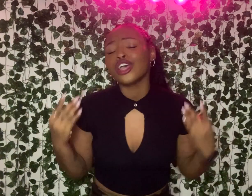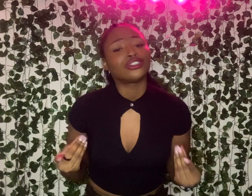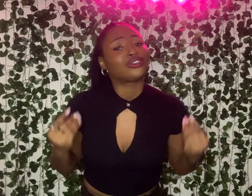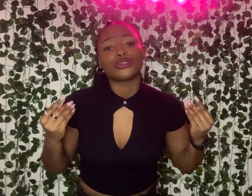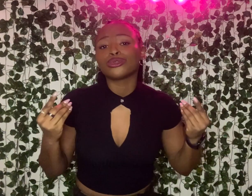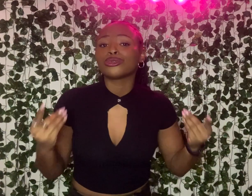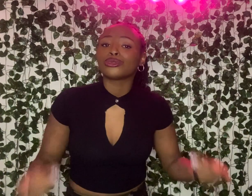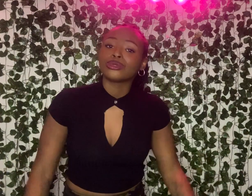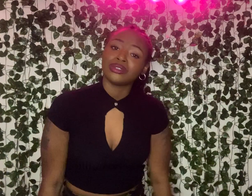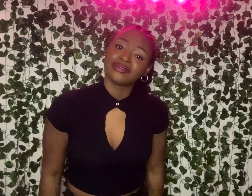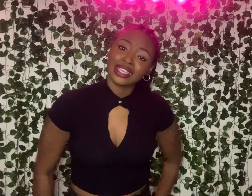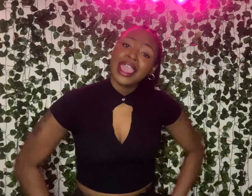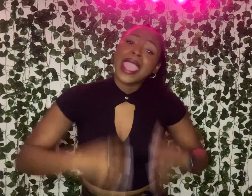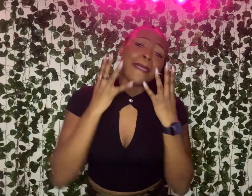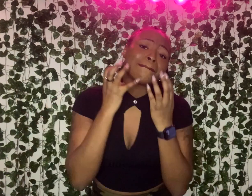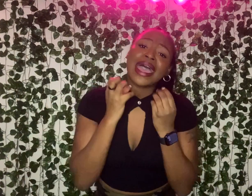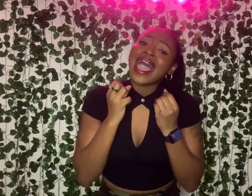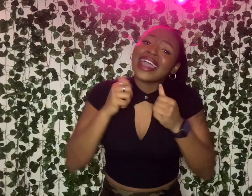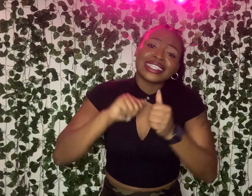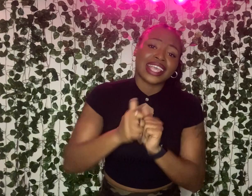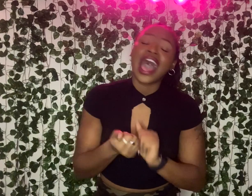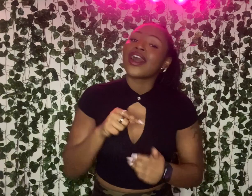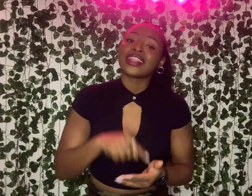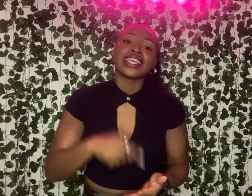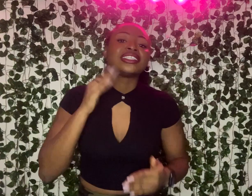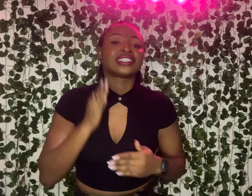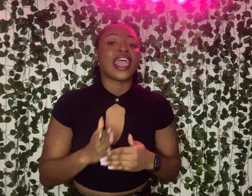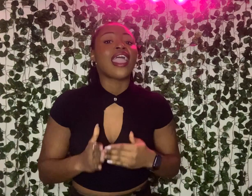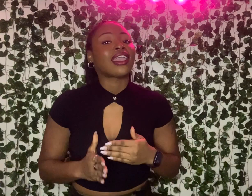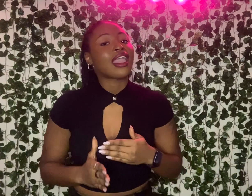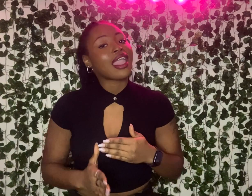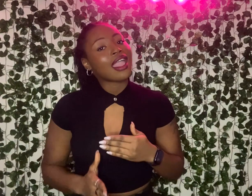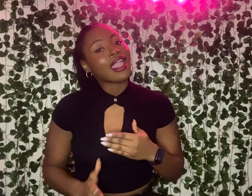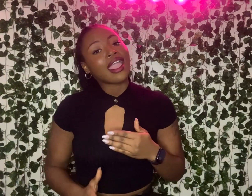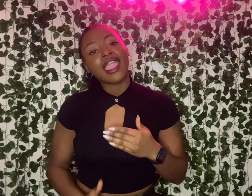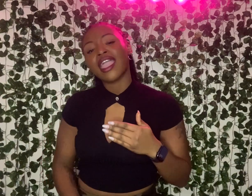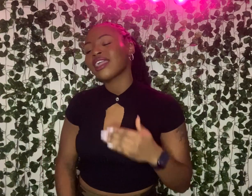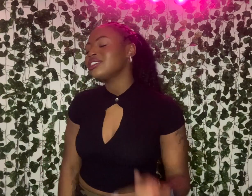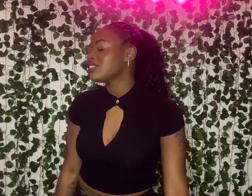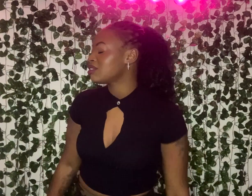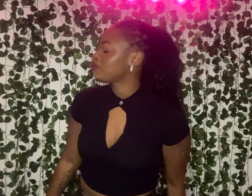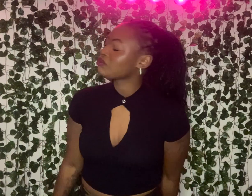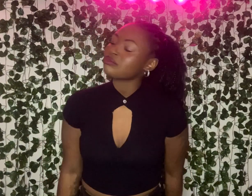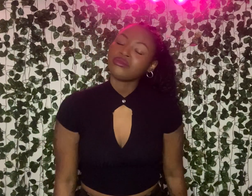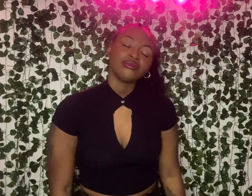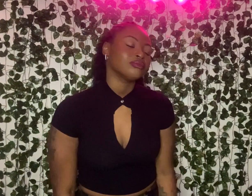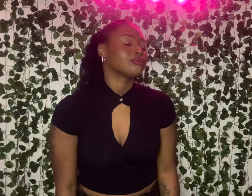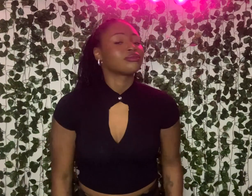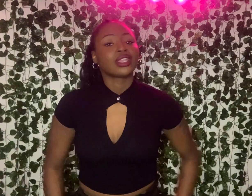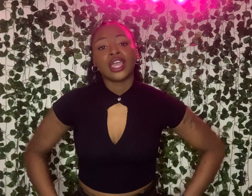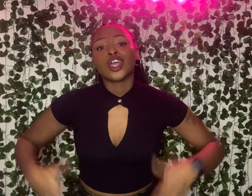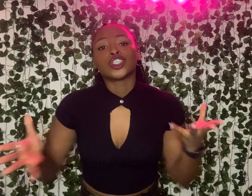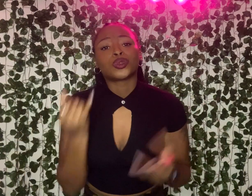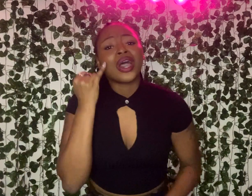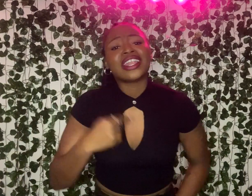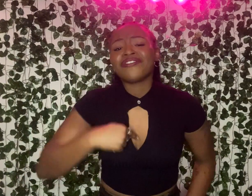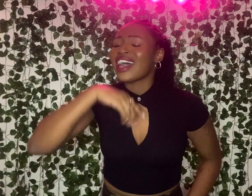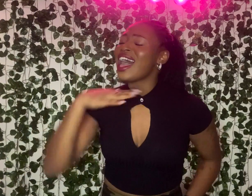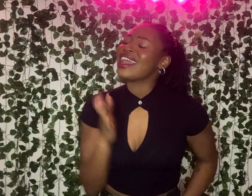do. It matters how this ends. Cause what if